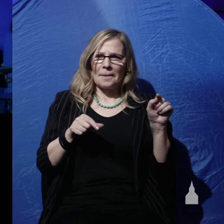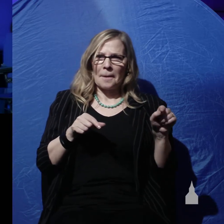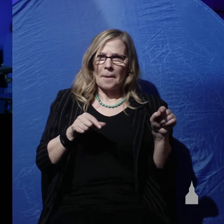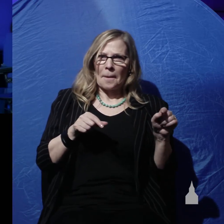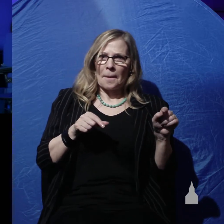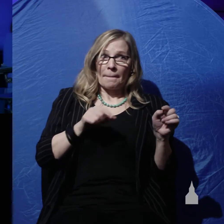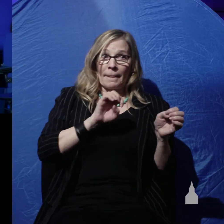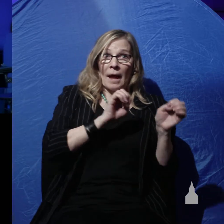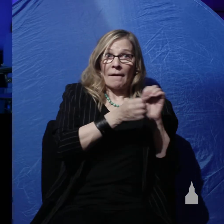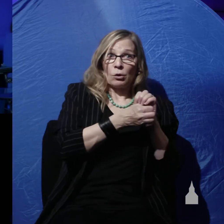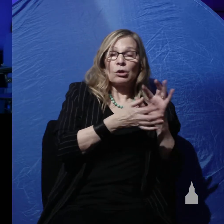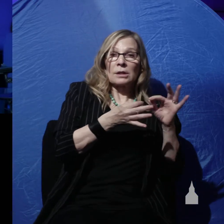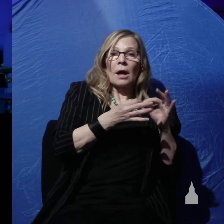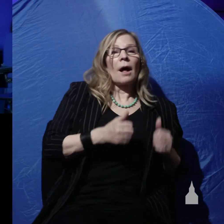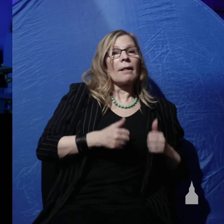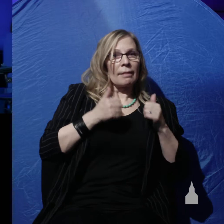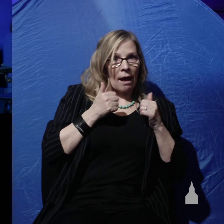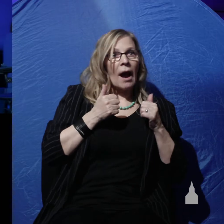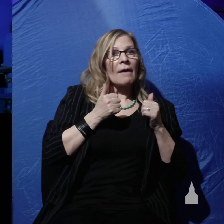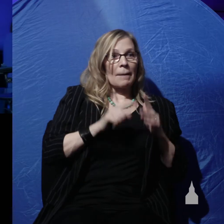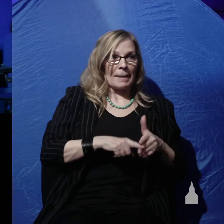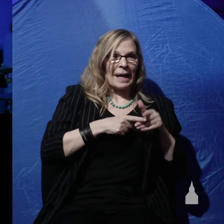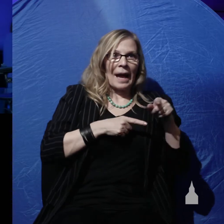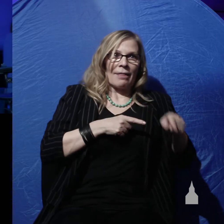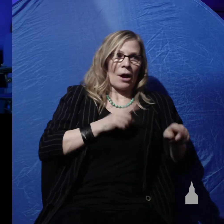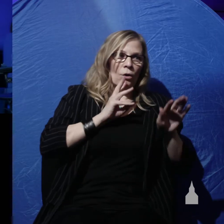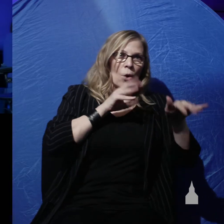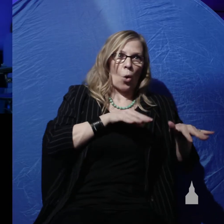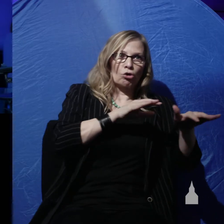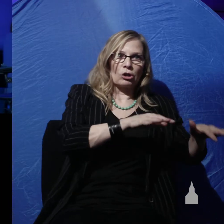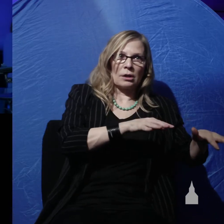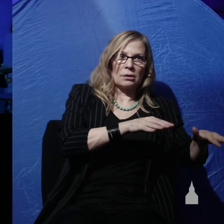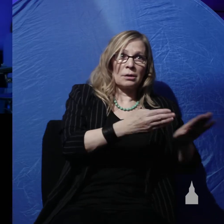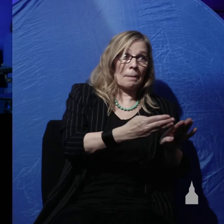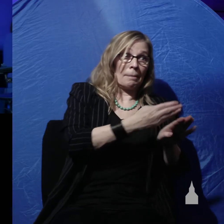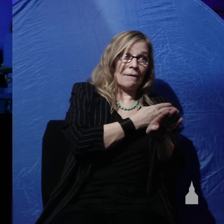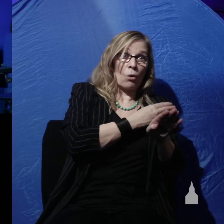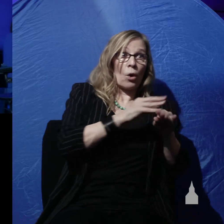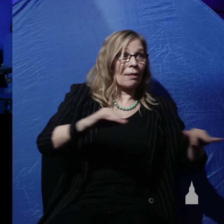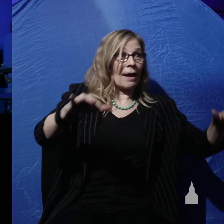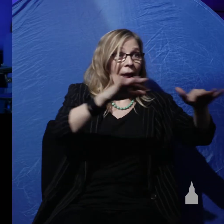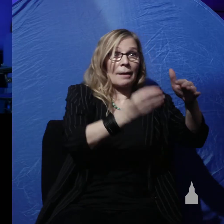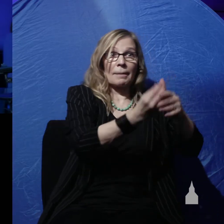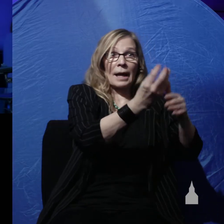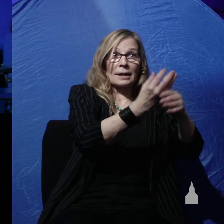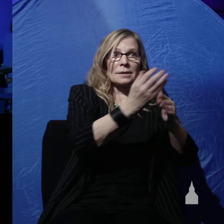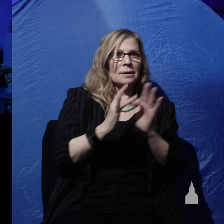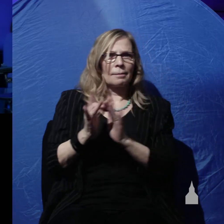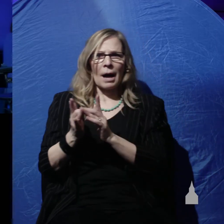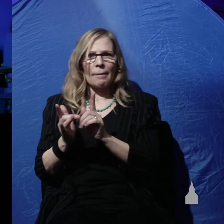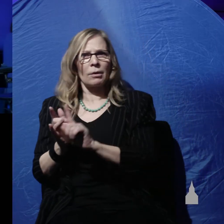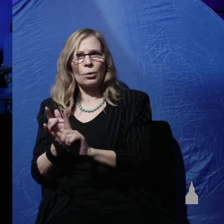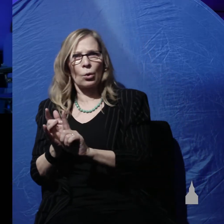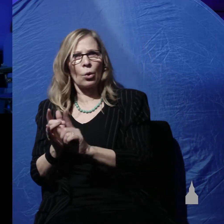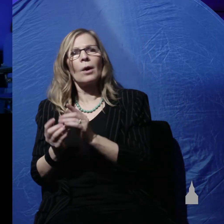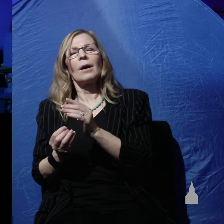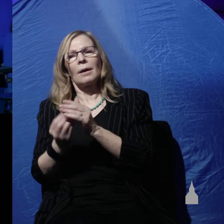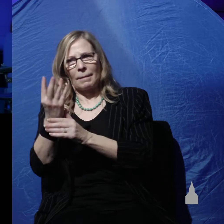The evolutionists say life began in the oceans before any land plants. The Bible says, no, land plants were created before any sea